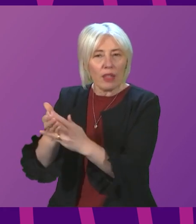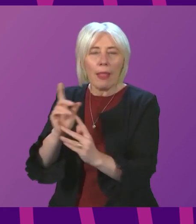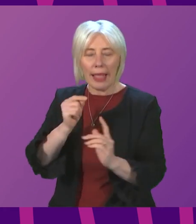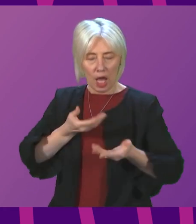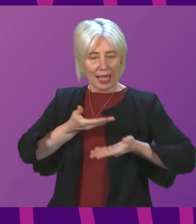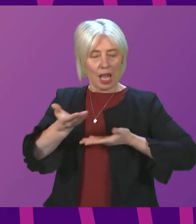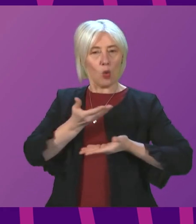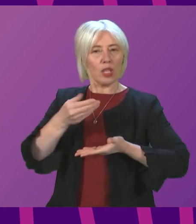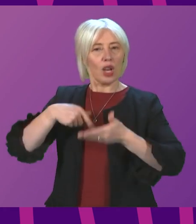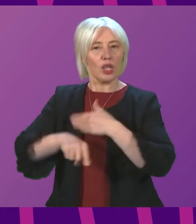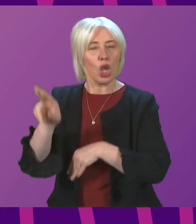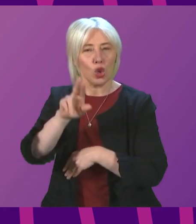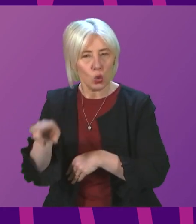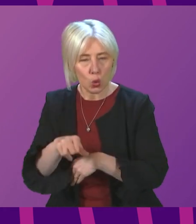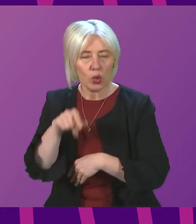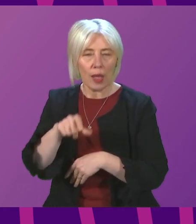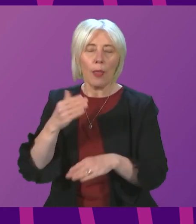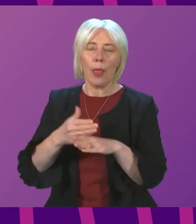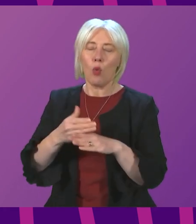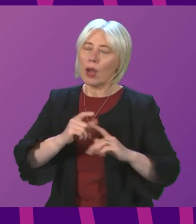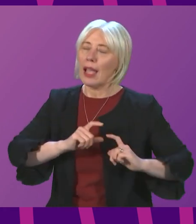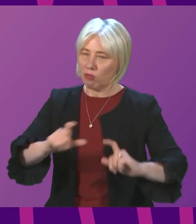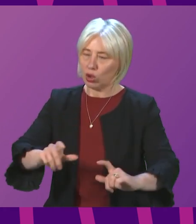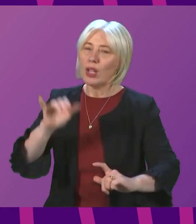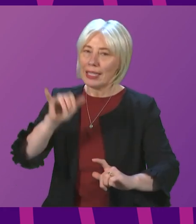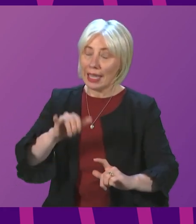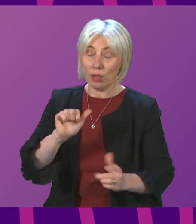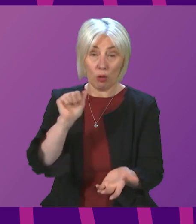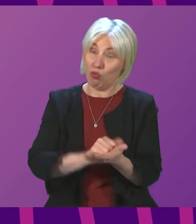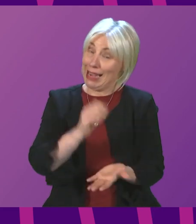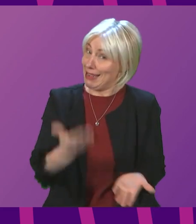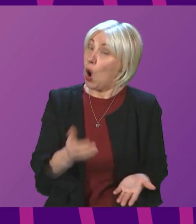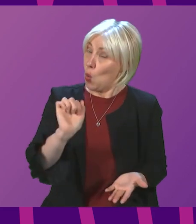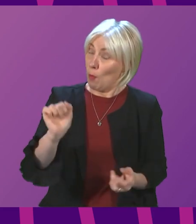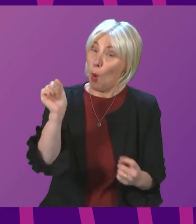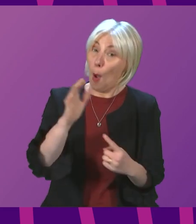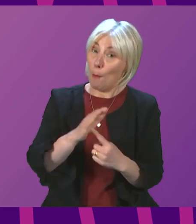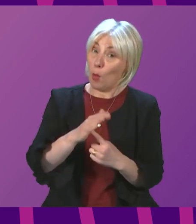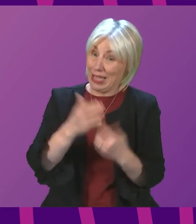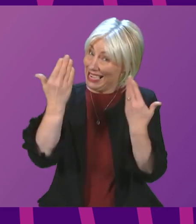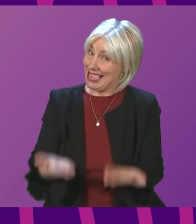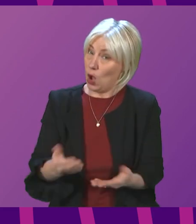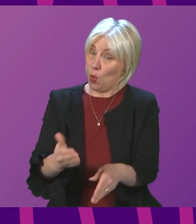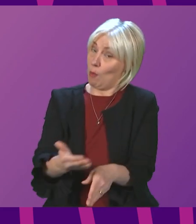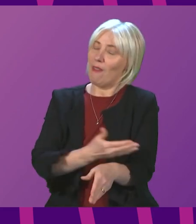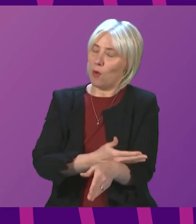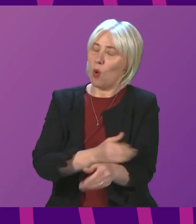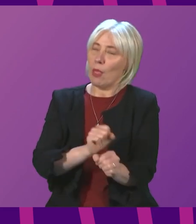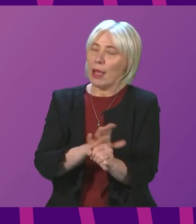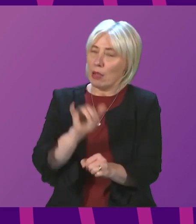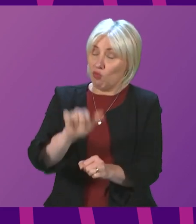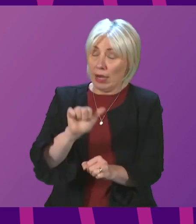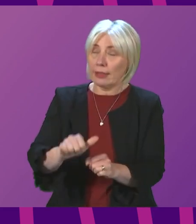for example, and that work will continue. The member is right to say that it is even more important now than it was before the pandemic struck.